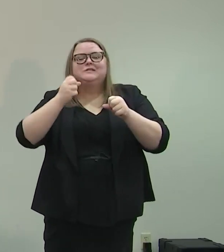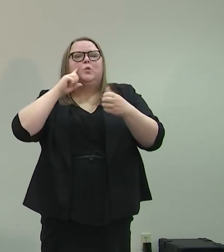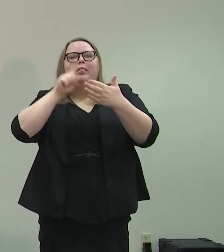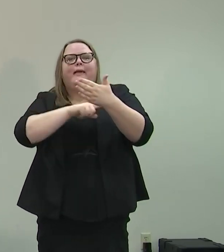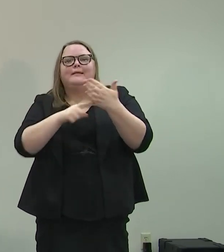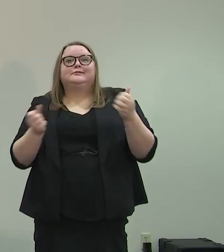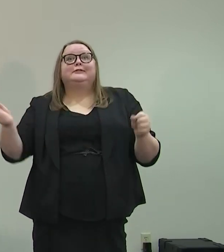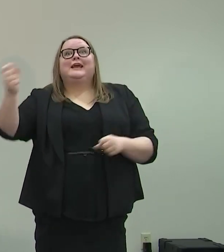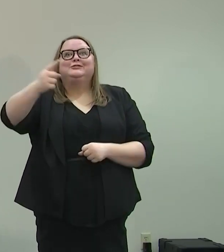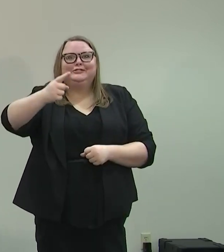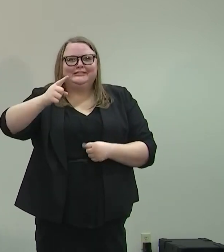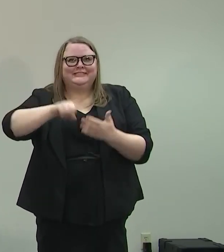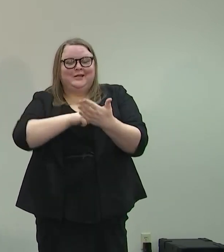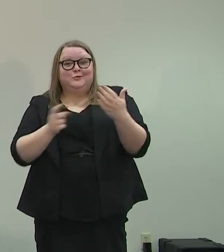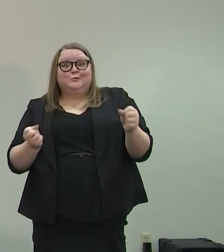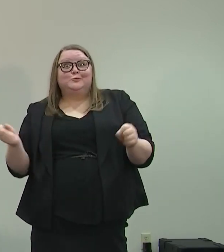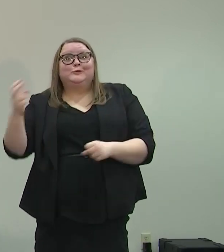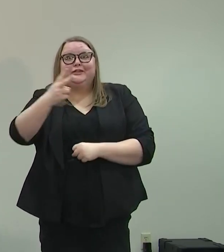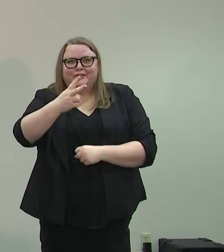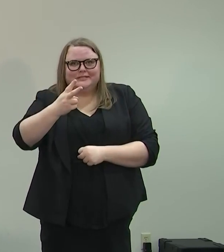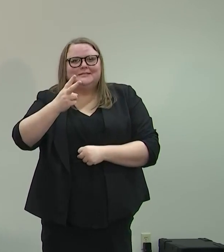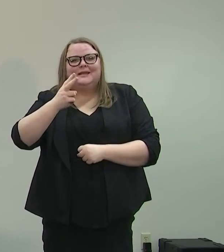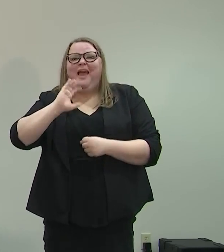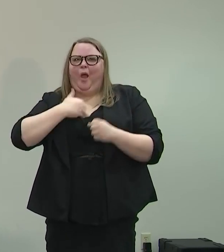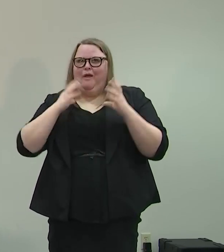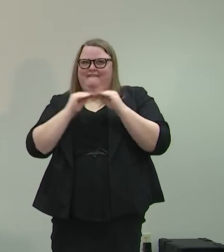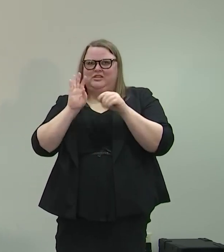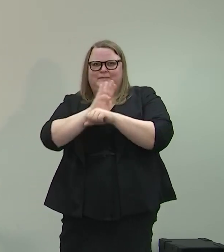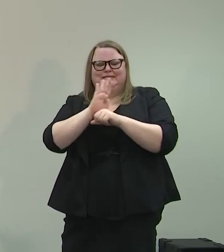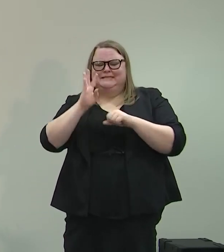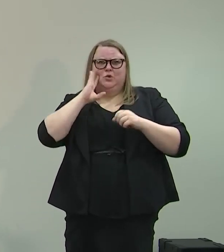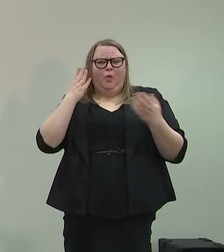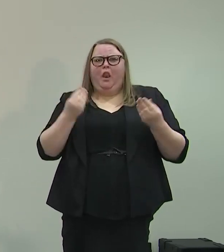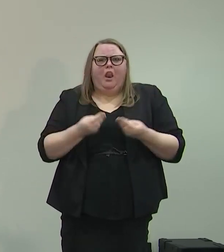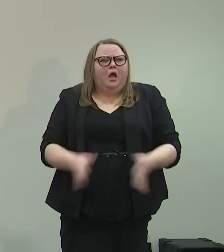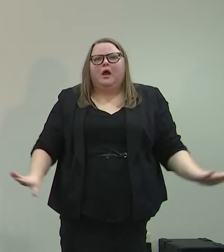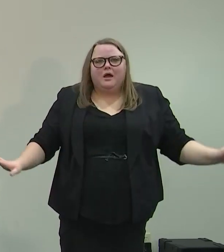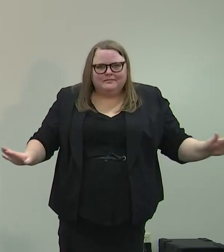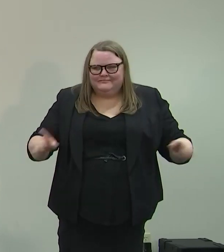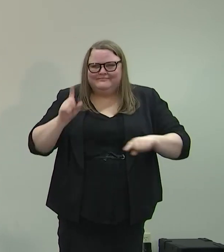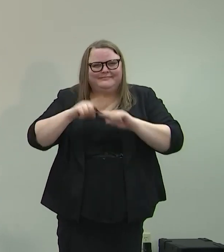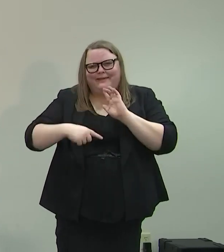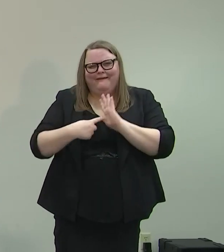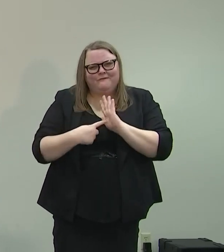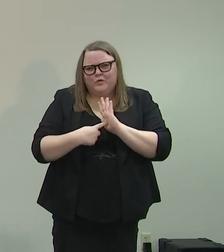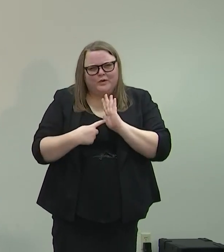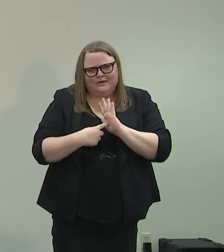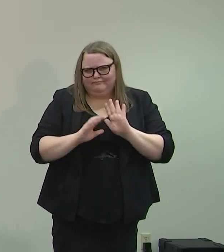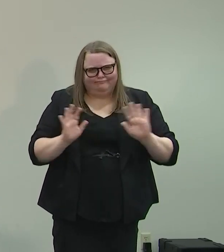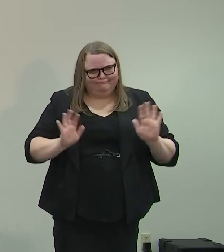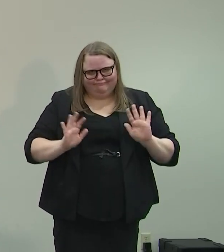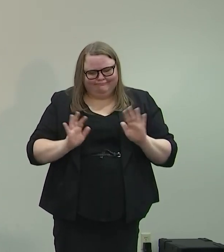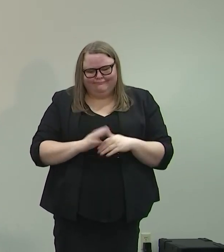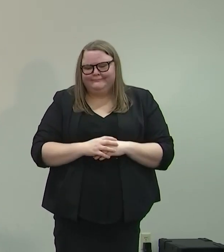that. And we will lose convention business. We can't afford to do that. We can't afford to let that happen.